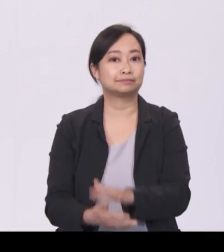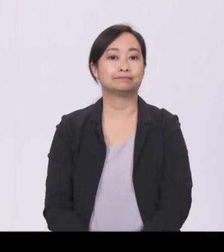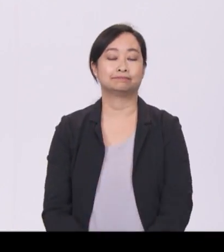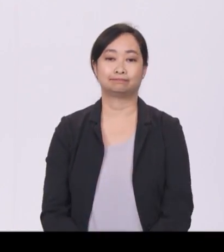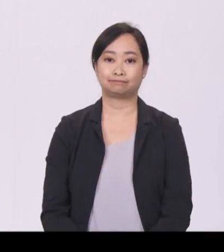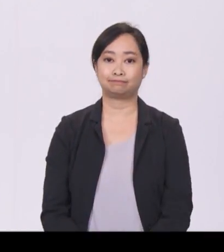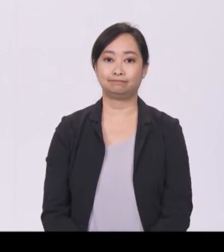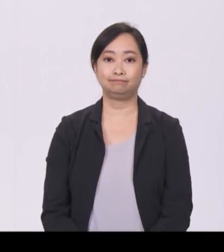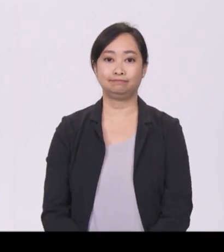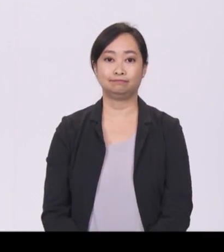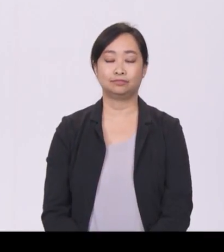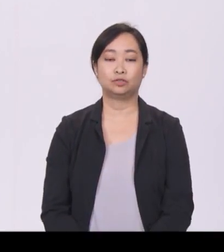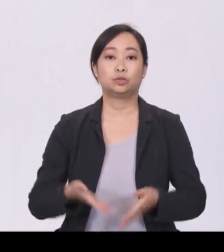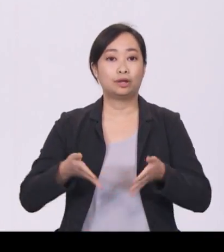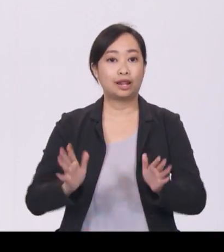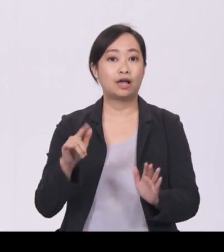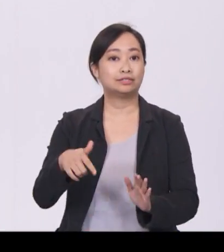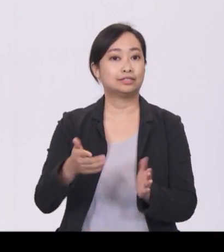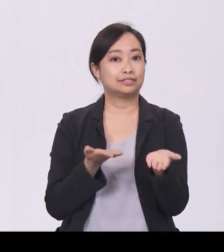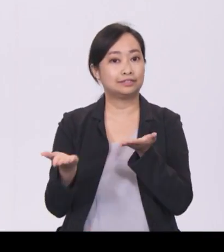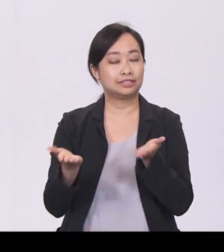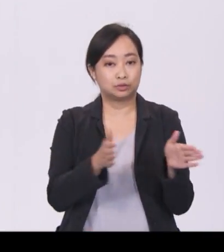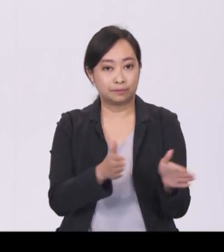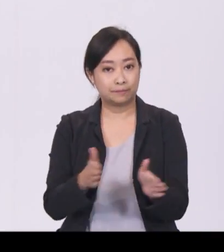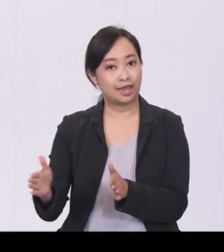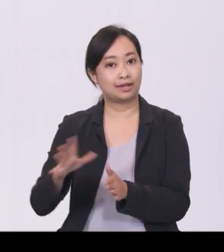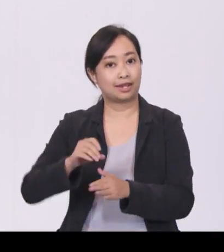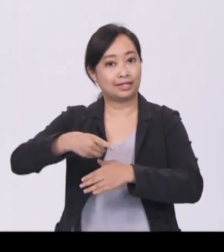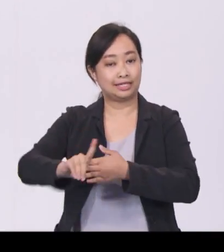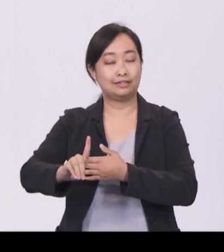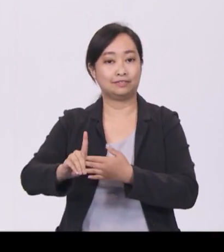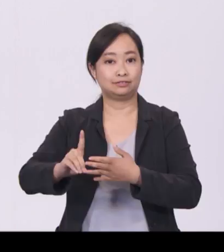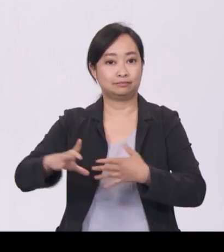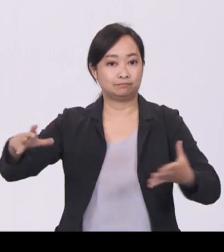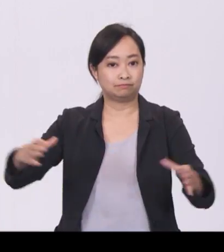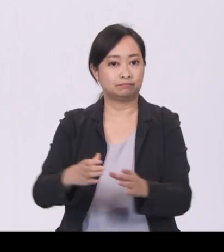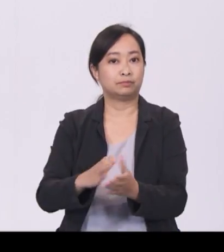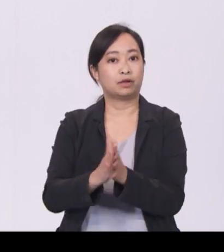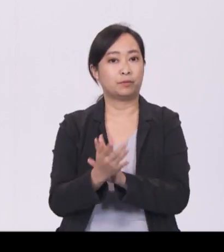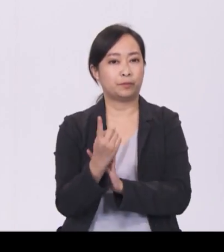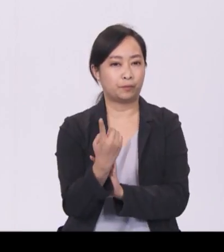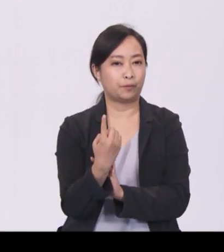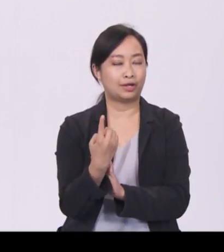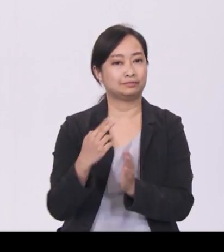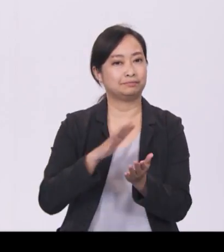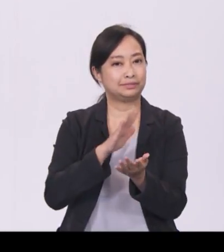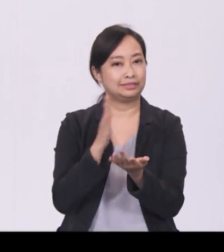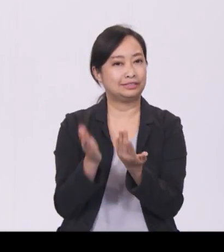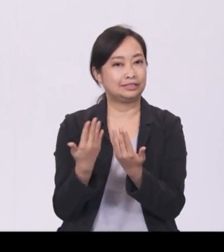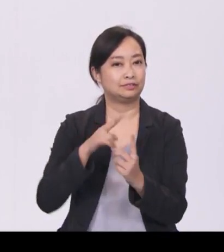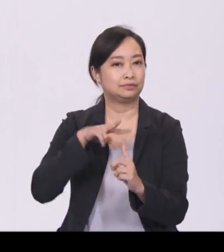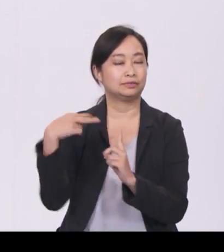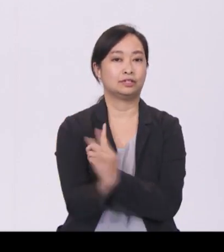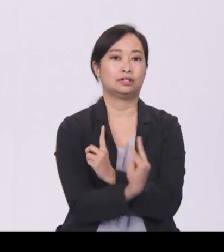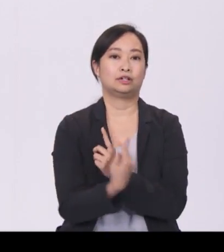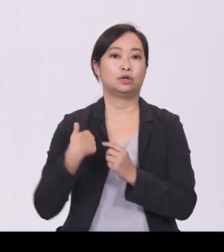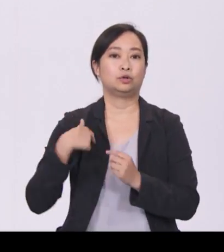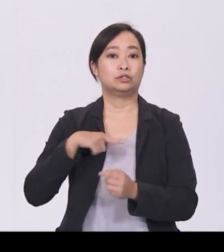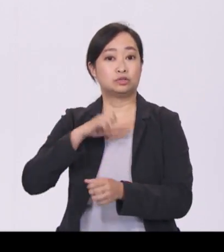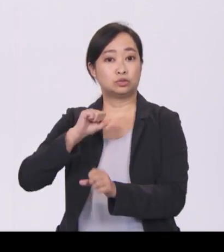To enable these services to be planned and delivered holistically, we will consolidate social and health-related services for seniors